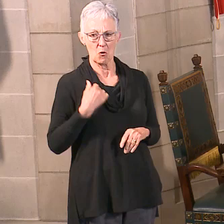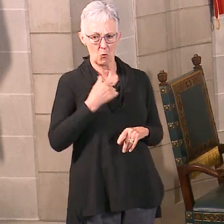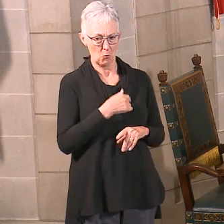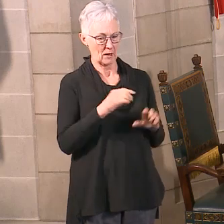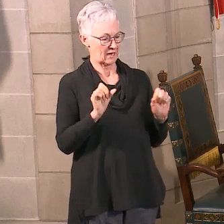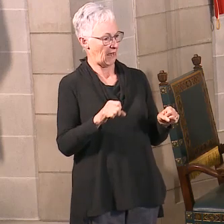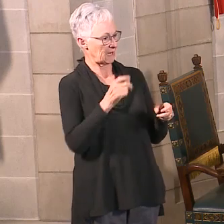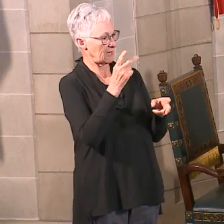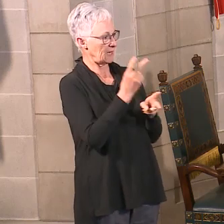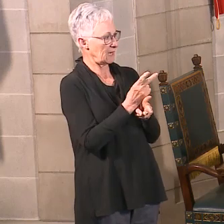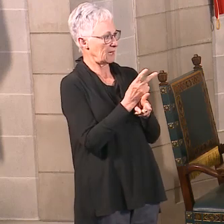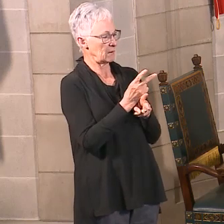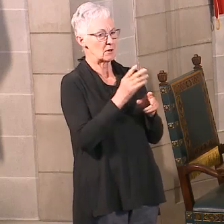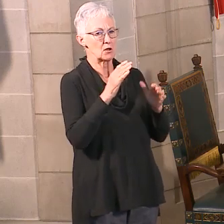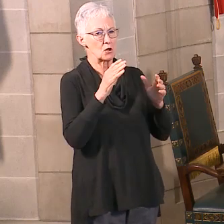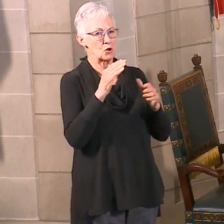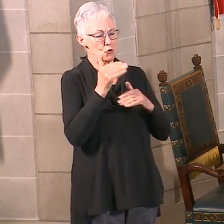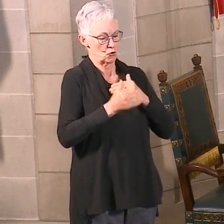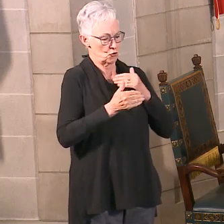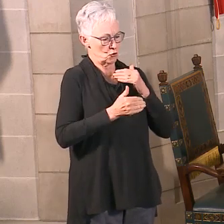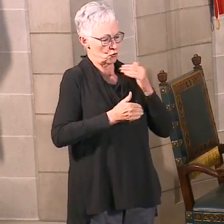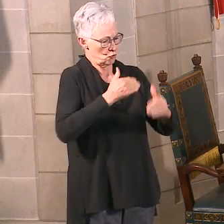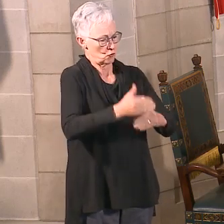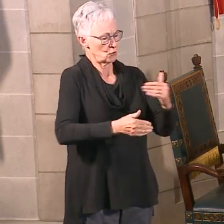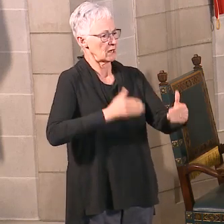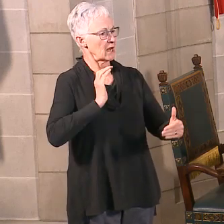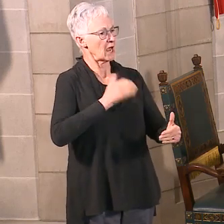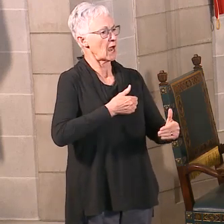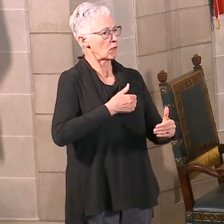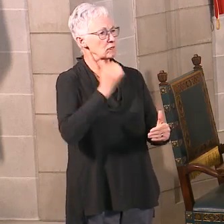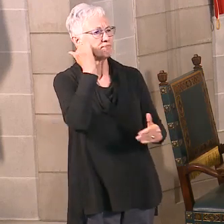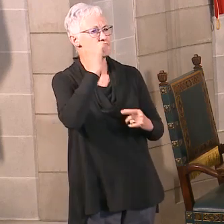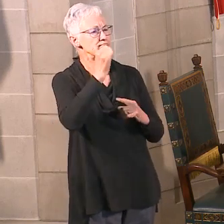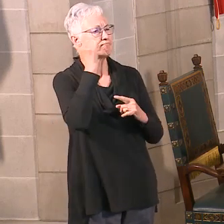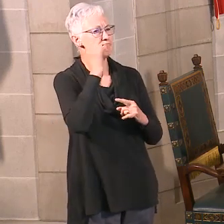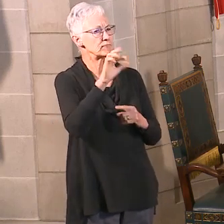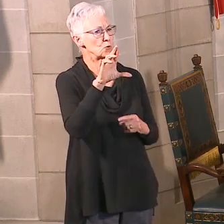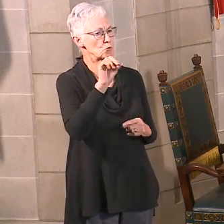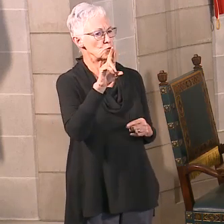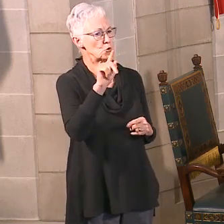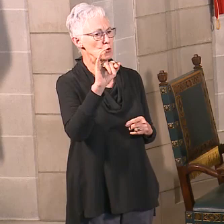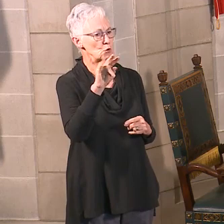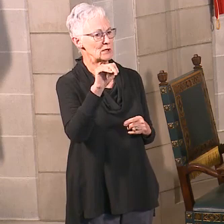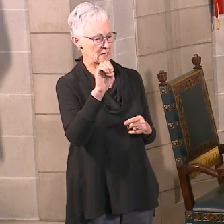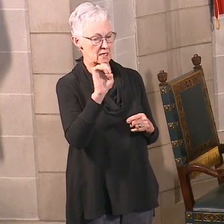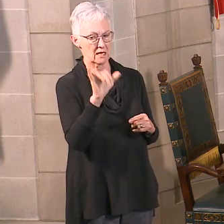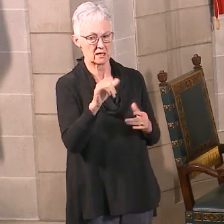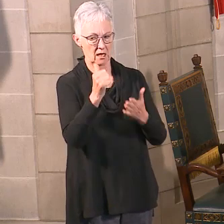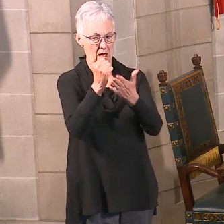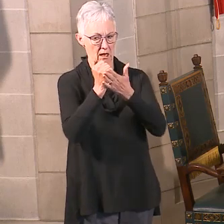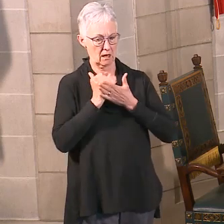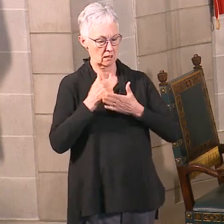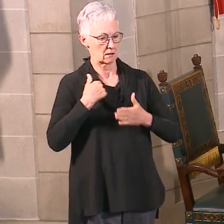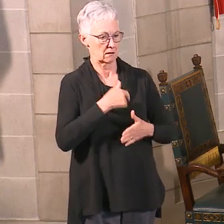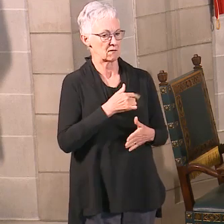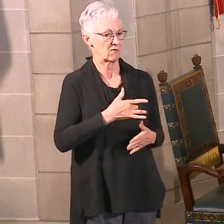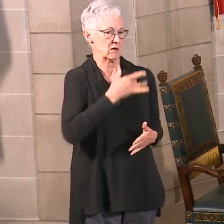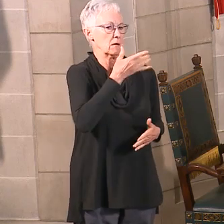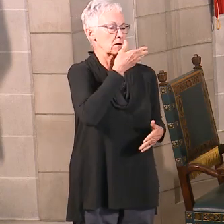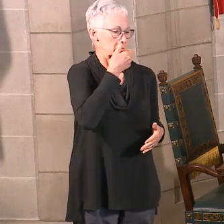can keep the familiar in a time of uncertainty, it's going to serve our mental health the best way possible.